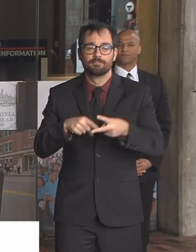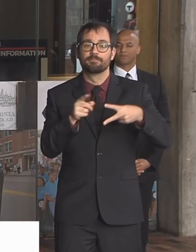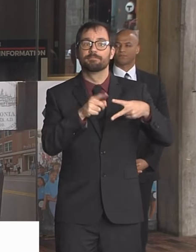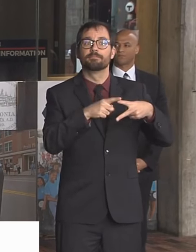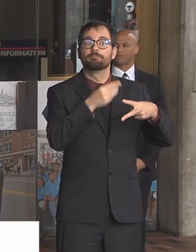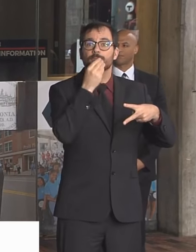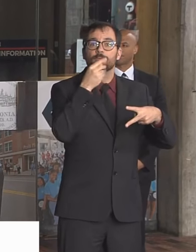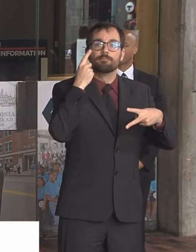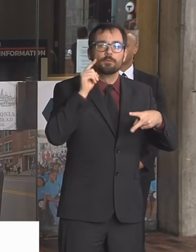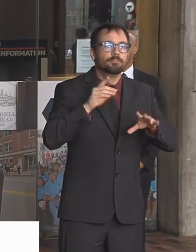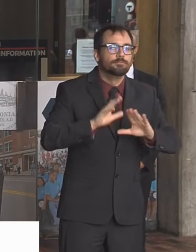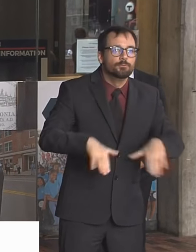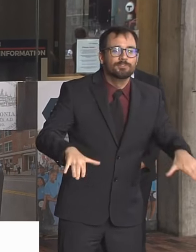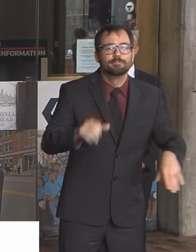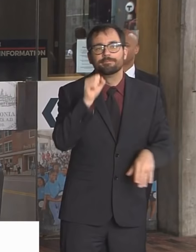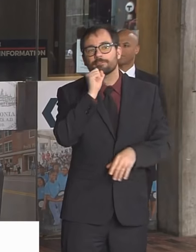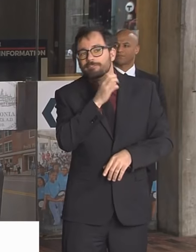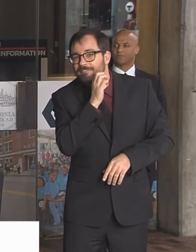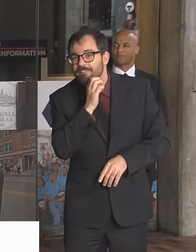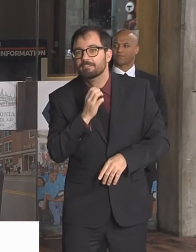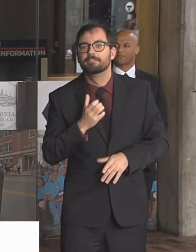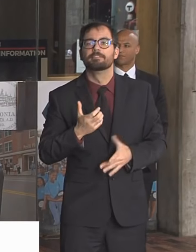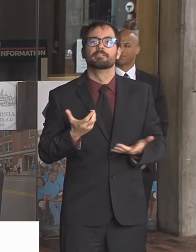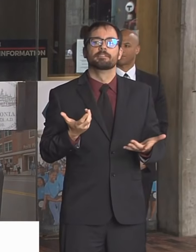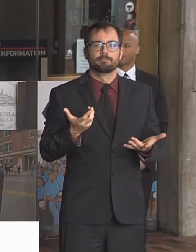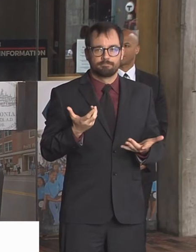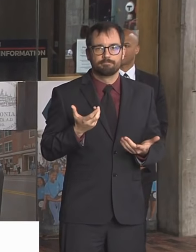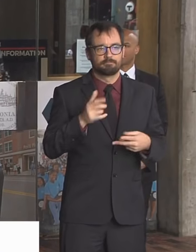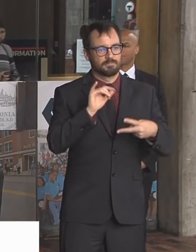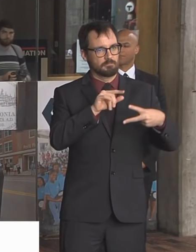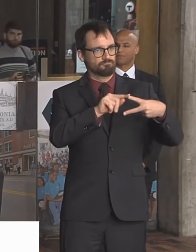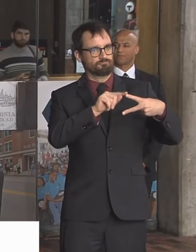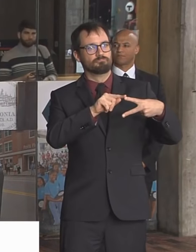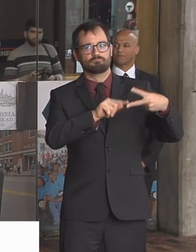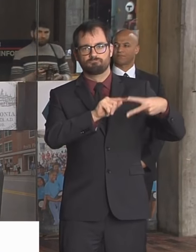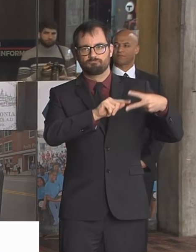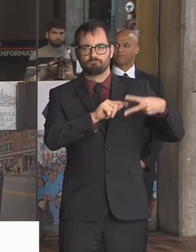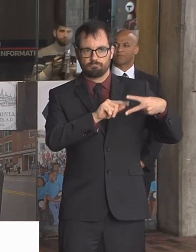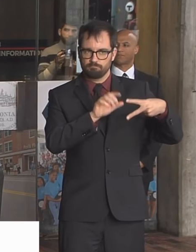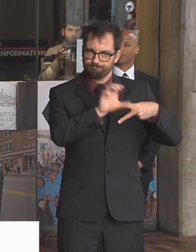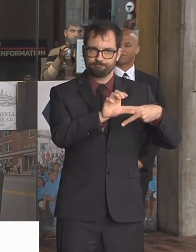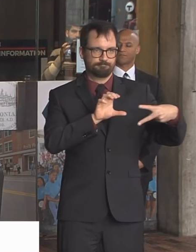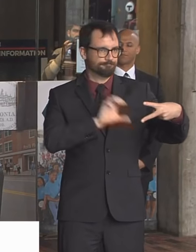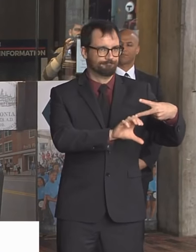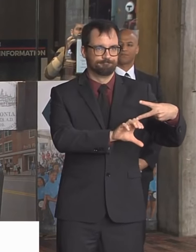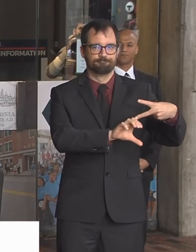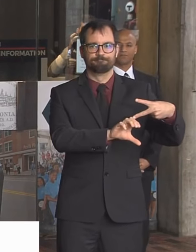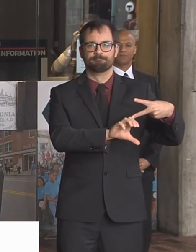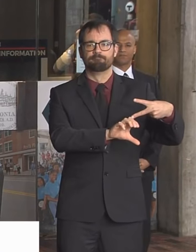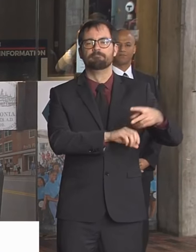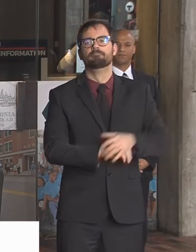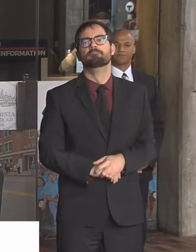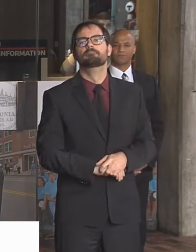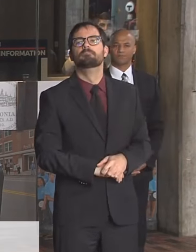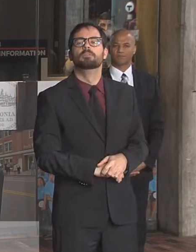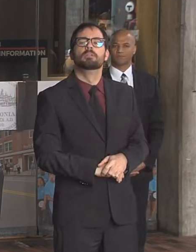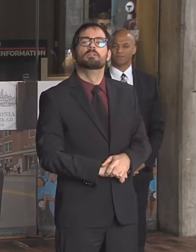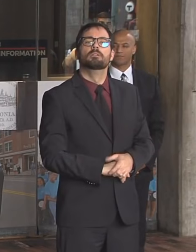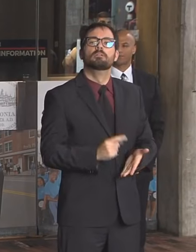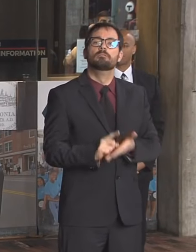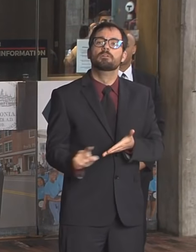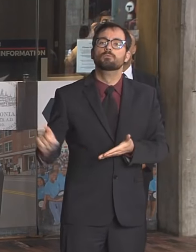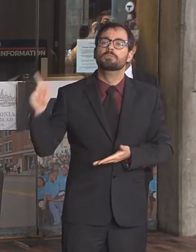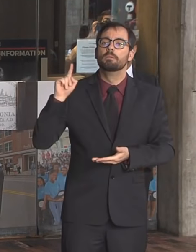communities. And we want to make sure we get it out to the seniors as well. The Boston Public Schools last week and this week have